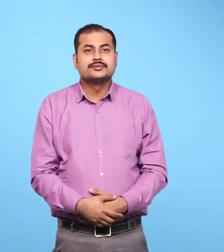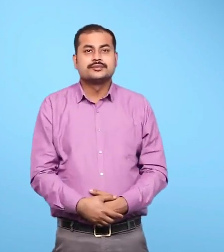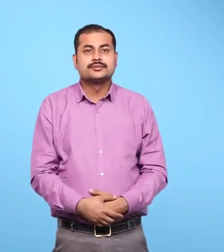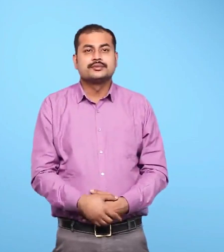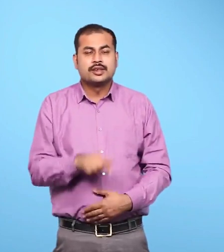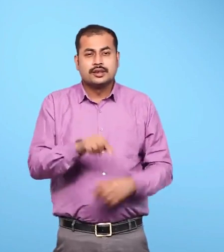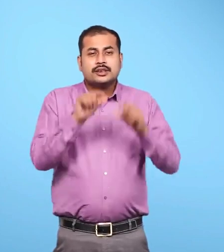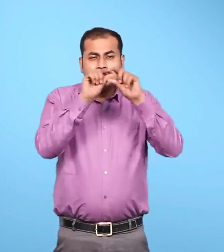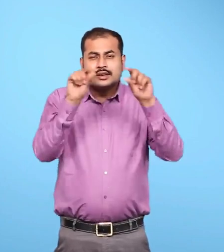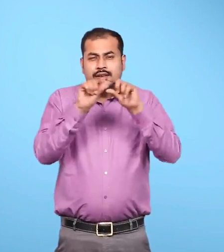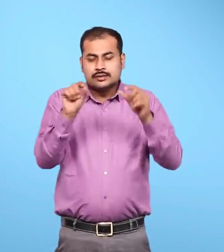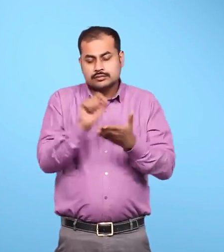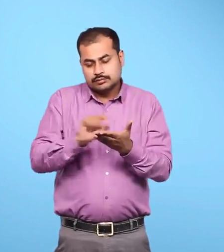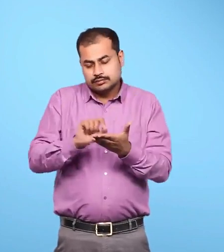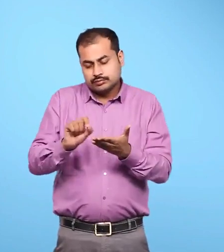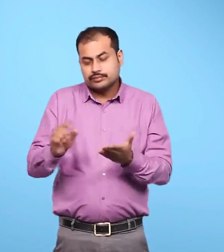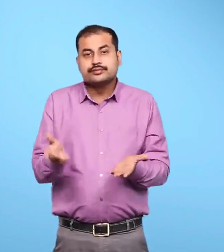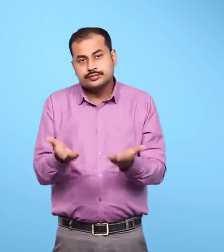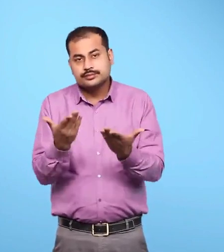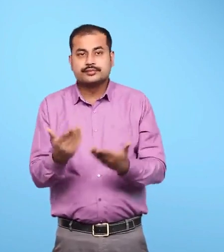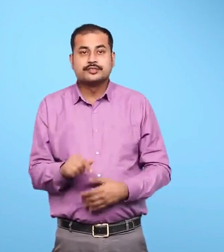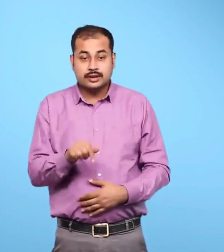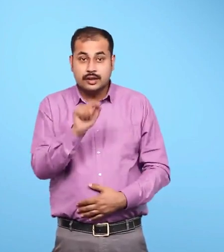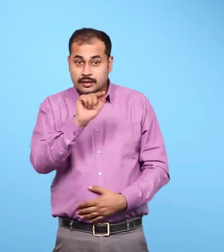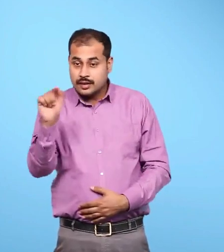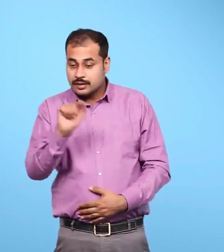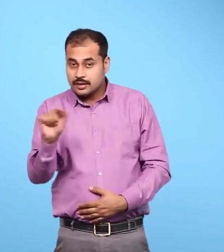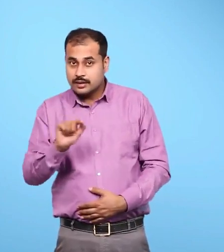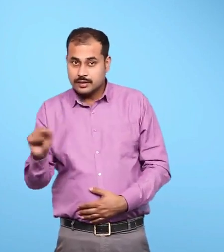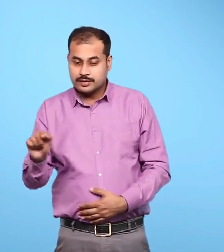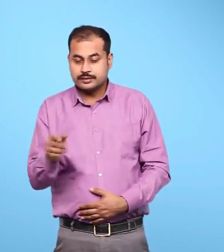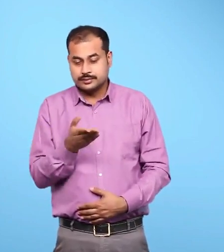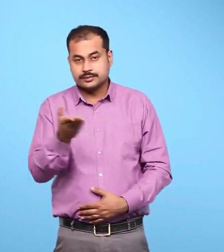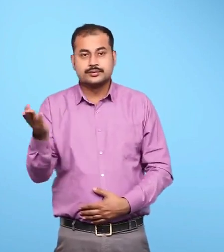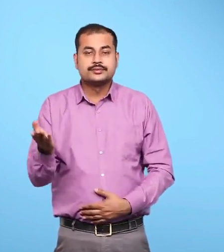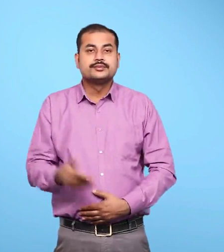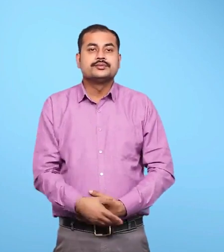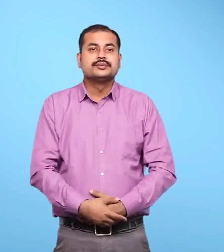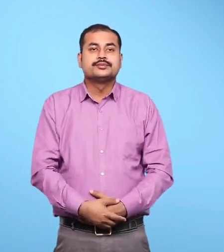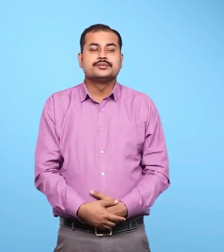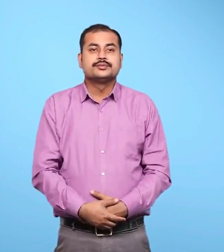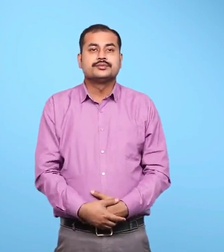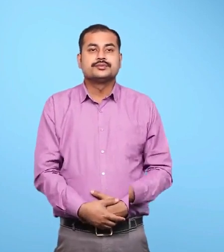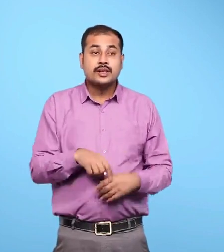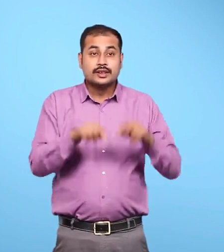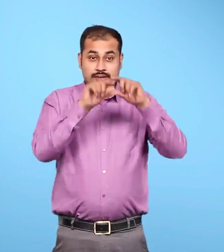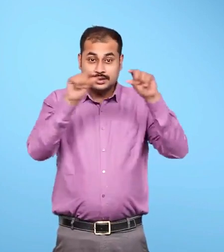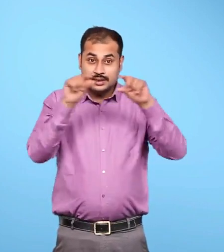Write in a few lines. Space has been provided for your answer. Read these